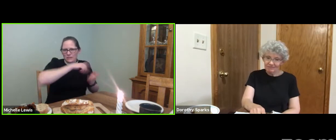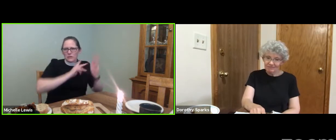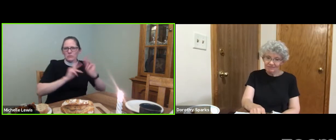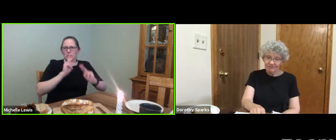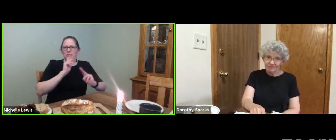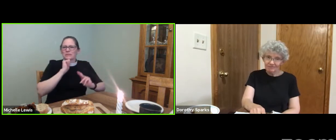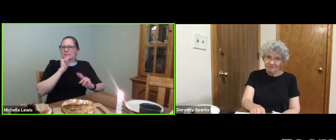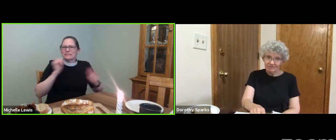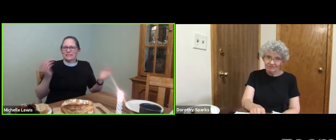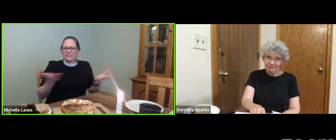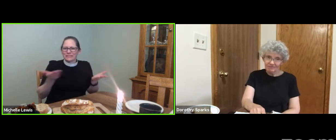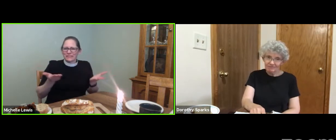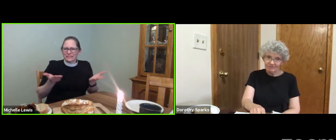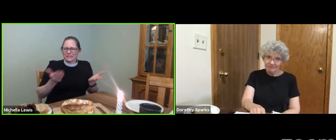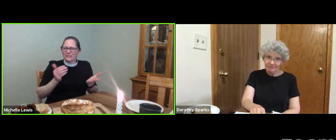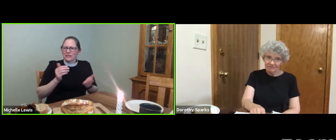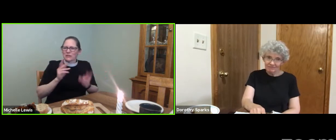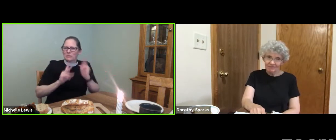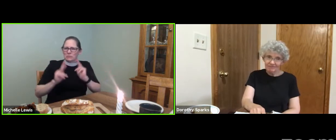only in spirit.